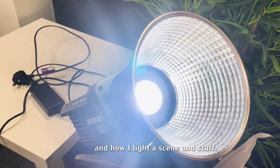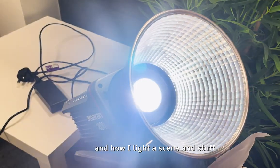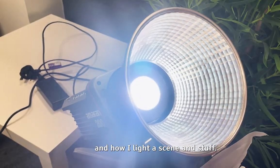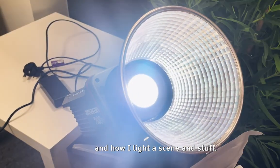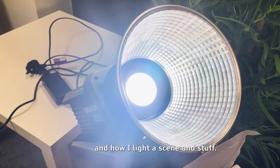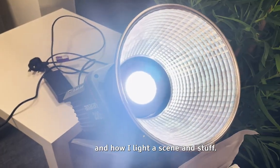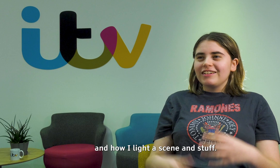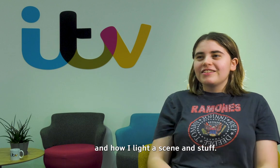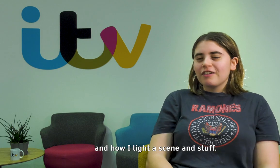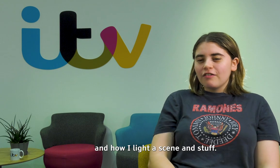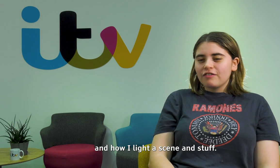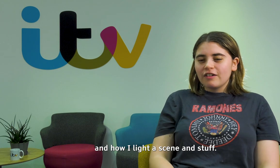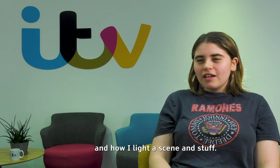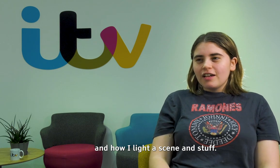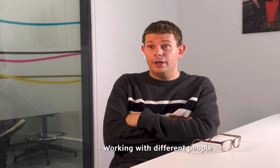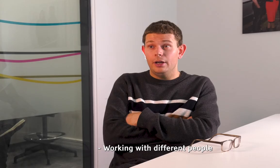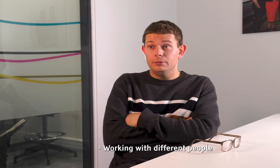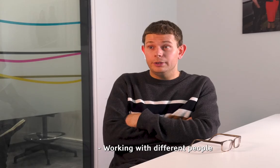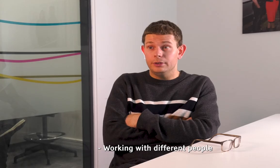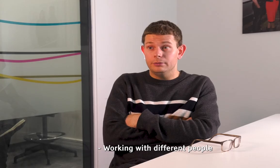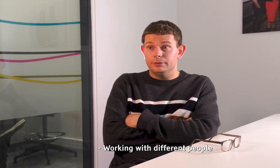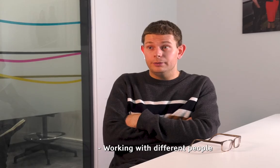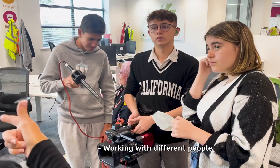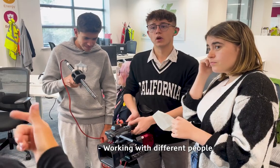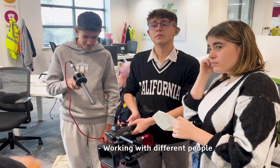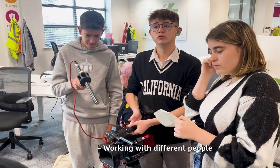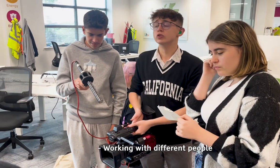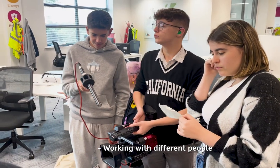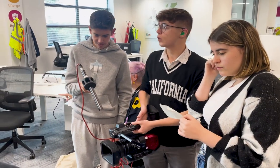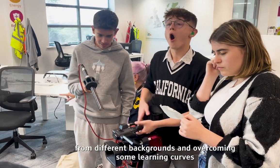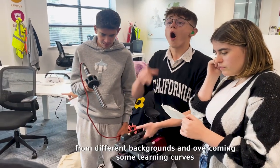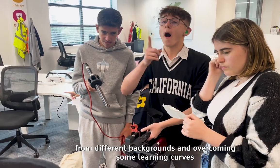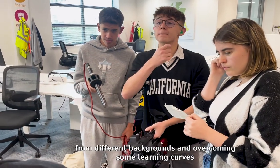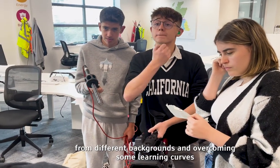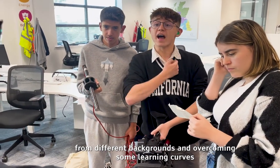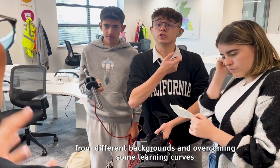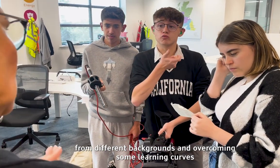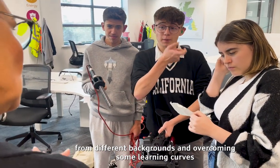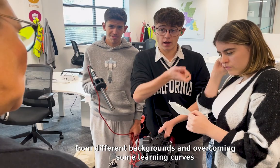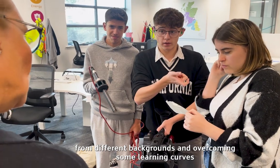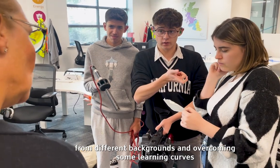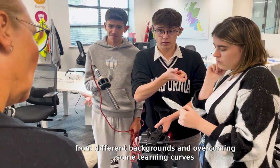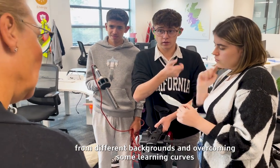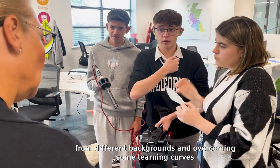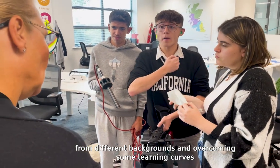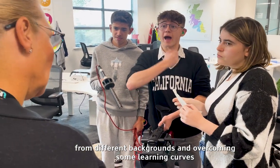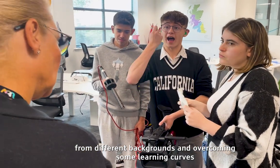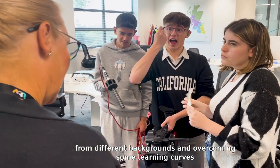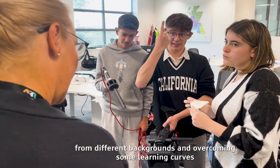how to light a scene and stuff. Working with different people from different backgrounds and overcoming